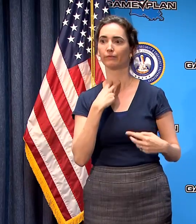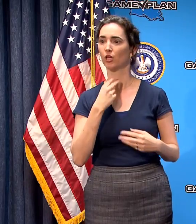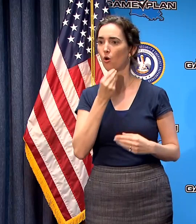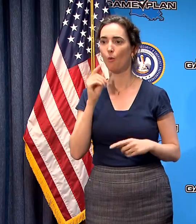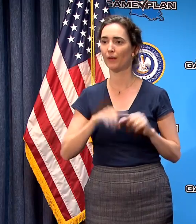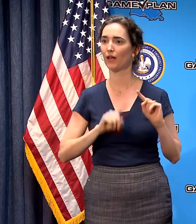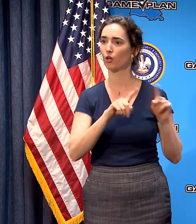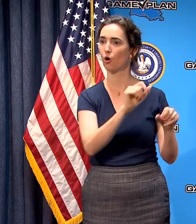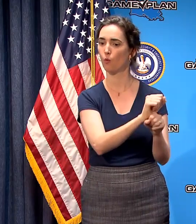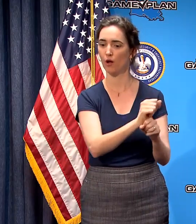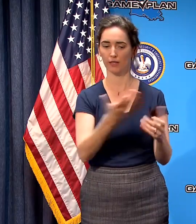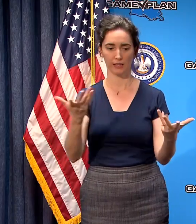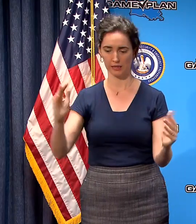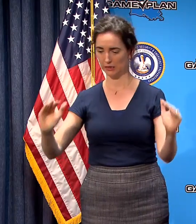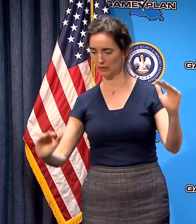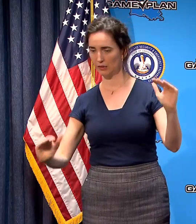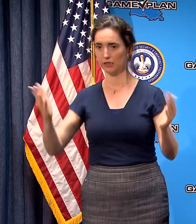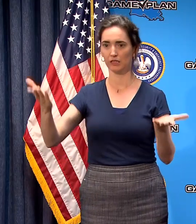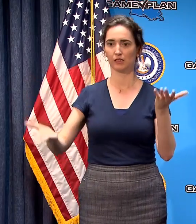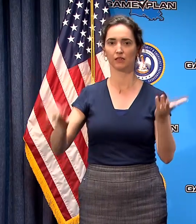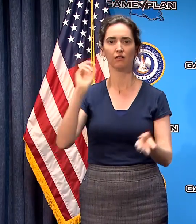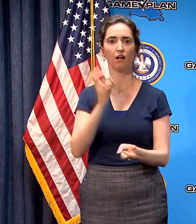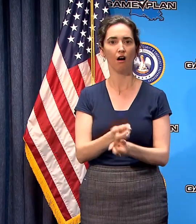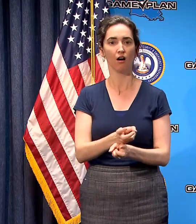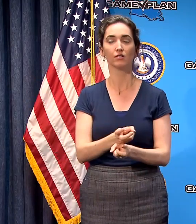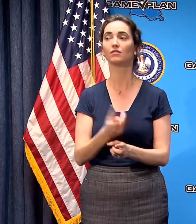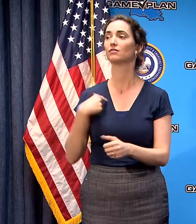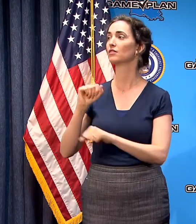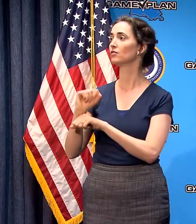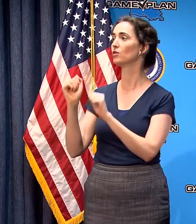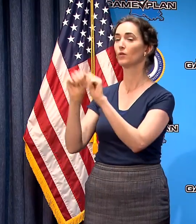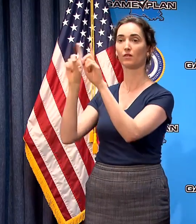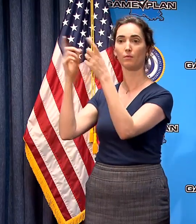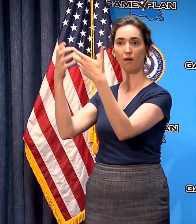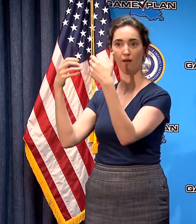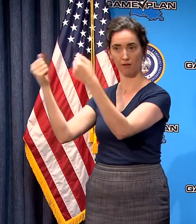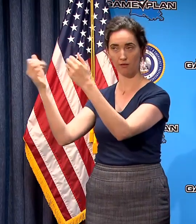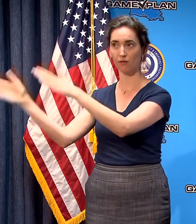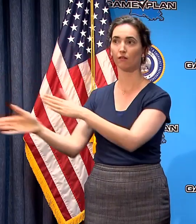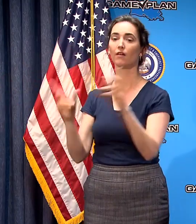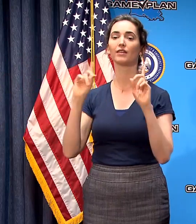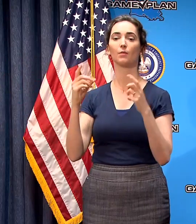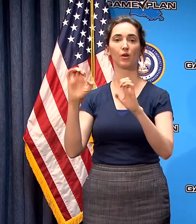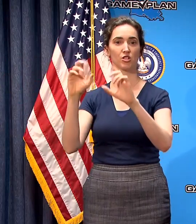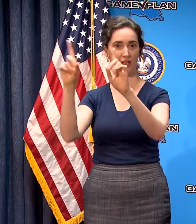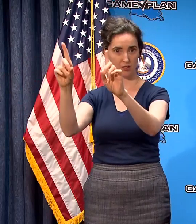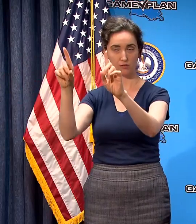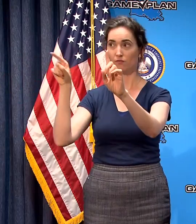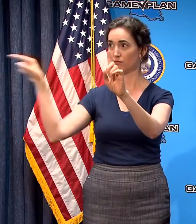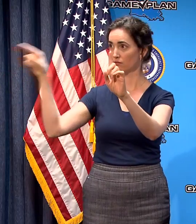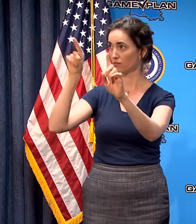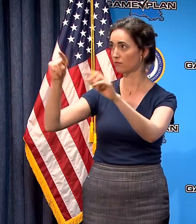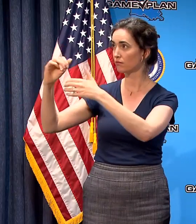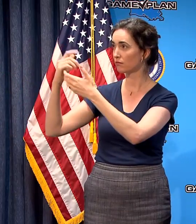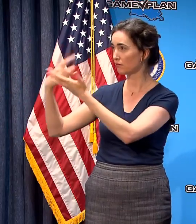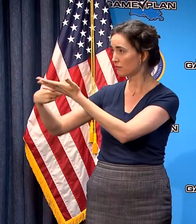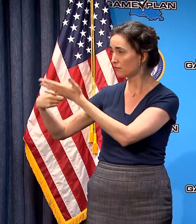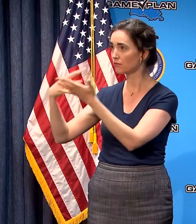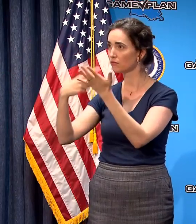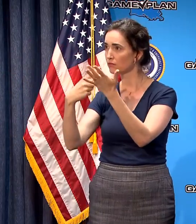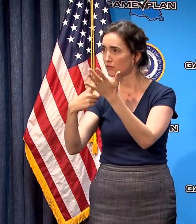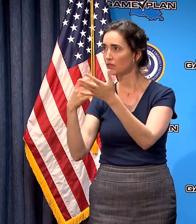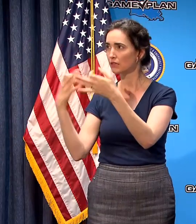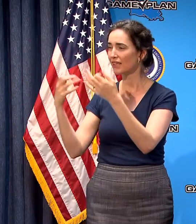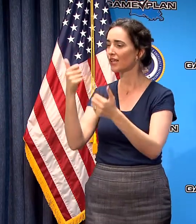we are working with the Department of Health and with the Department of Education to provide directives as to which early